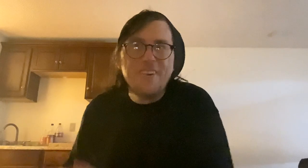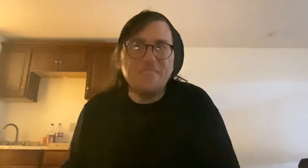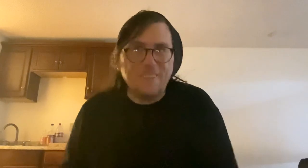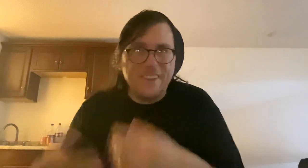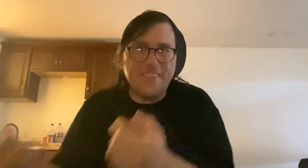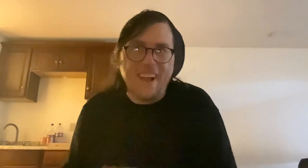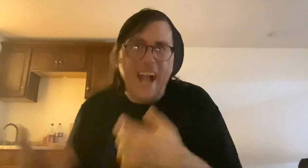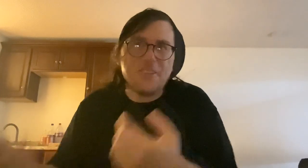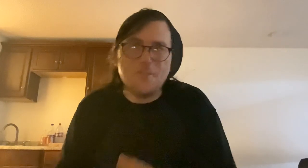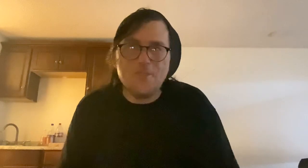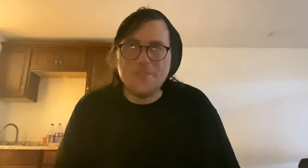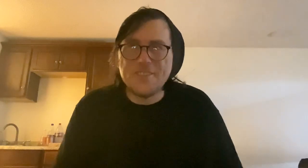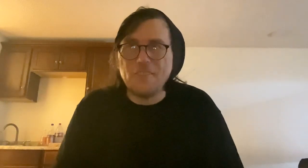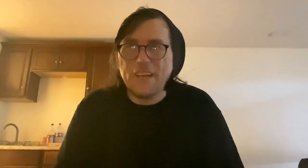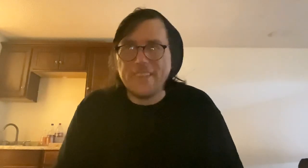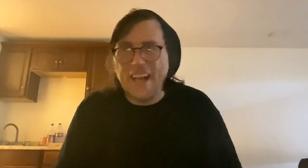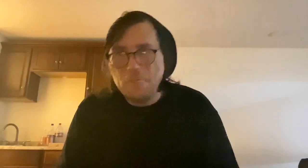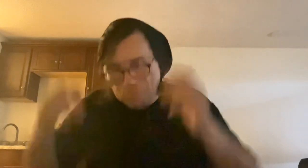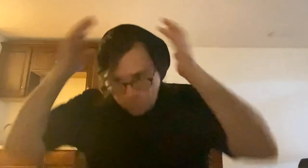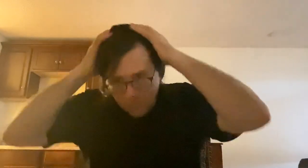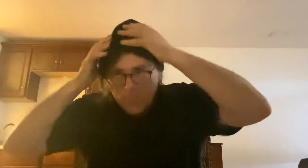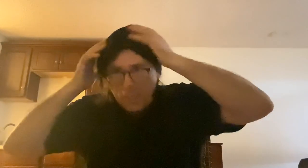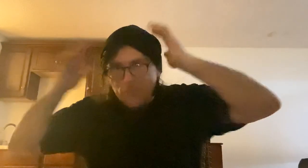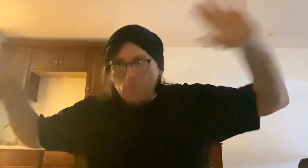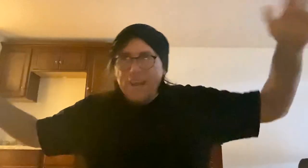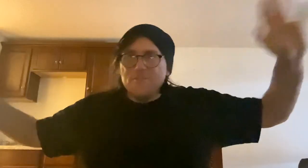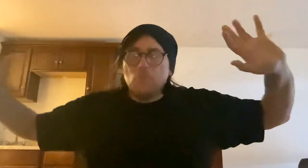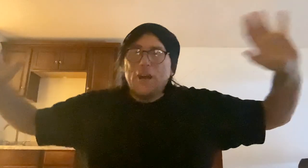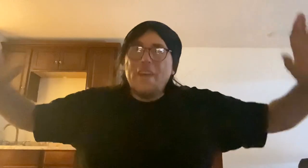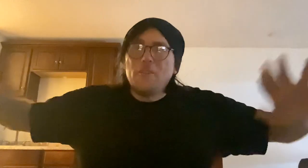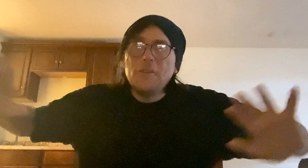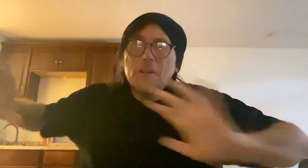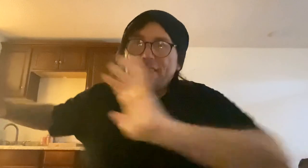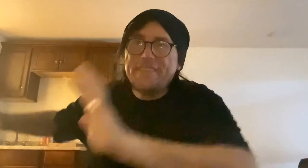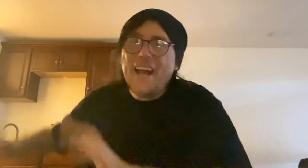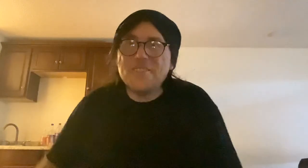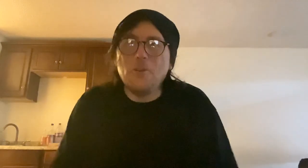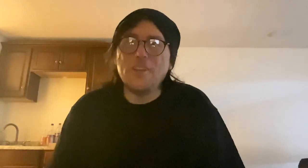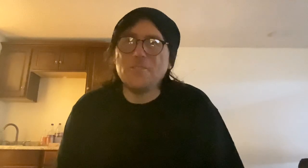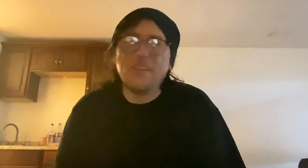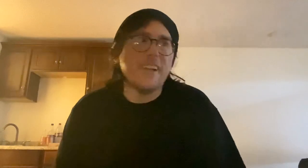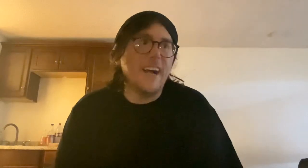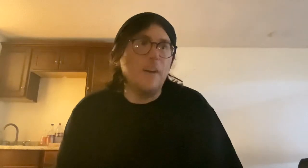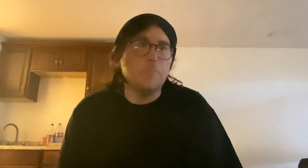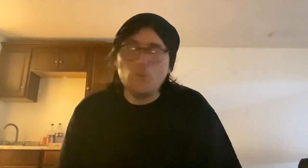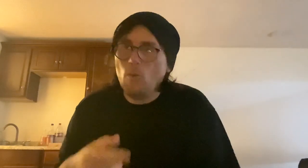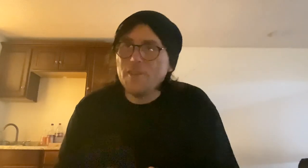with their actors and stuff like that. But, you know, the writers and whatever, that is all other thing you also